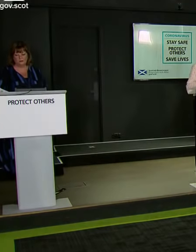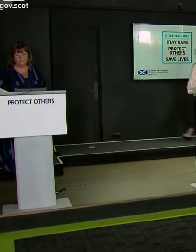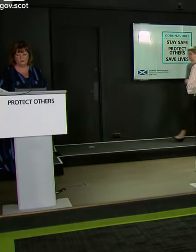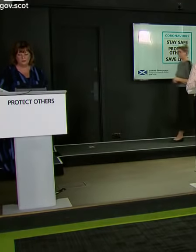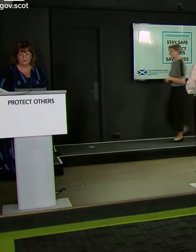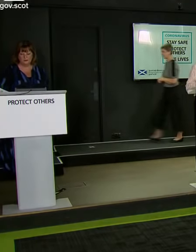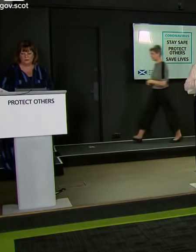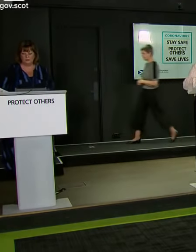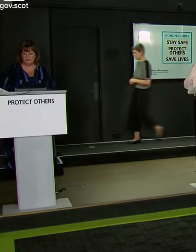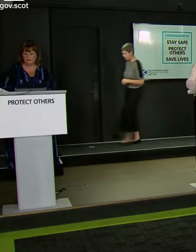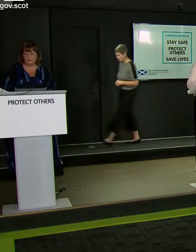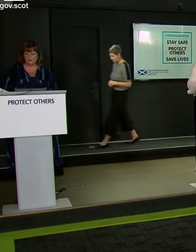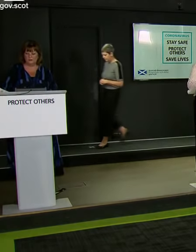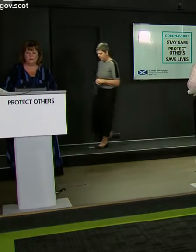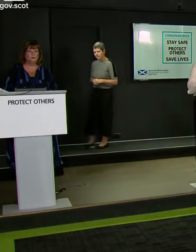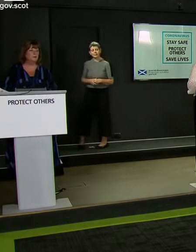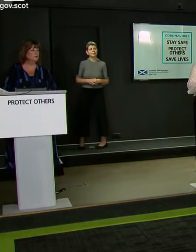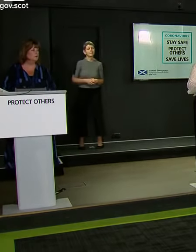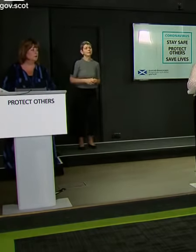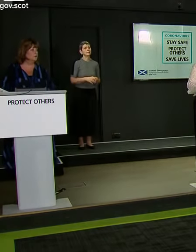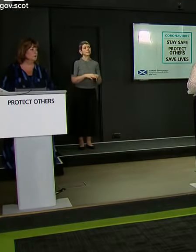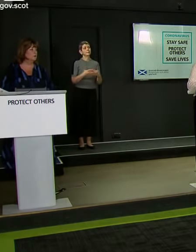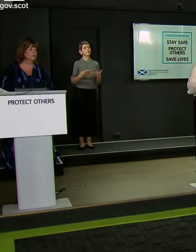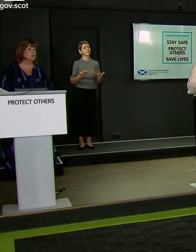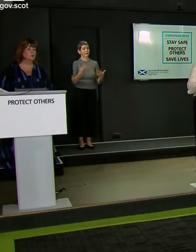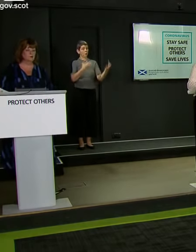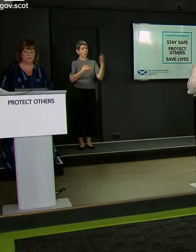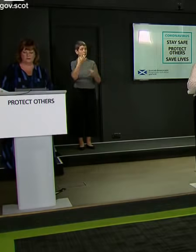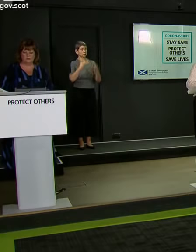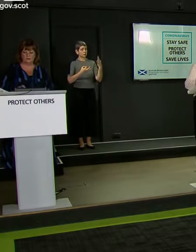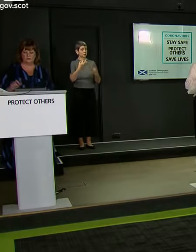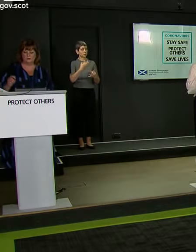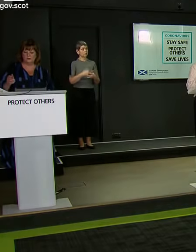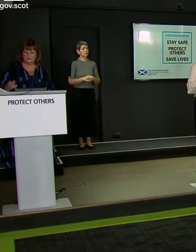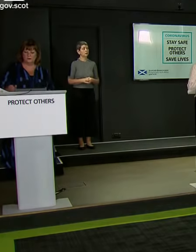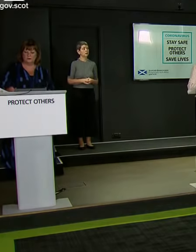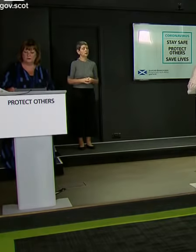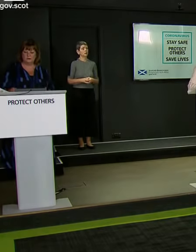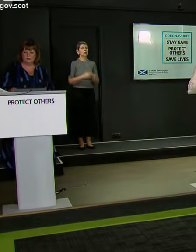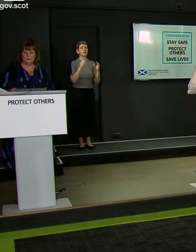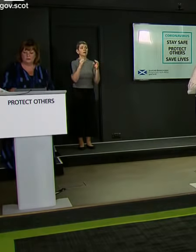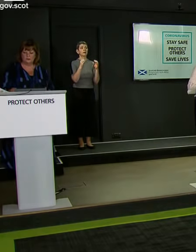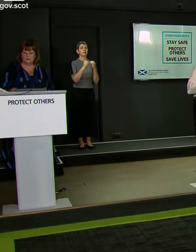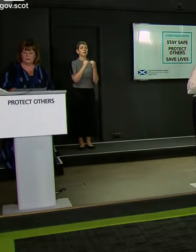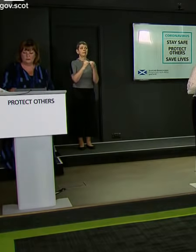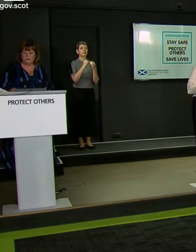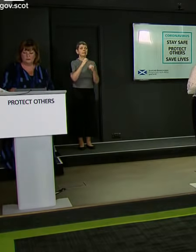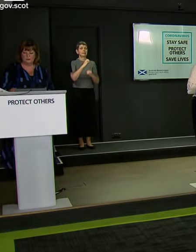I'll move to questions now. The first question today is Jamie McIver from BBC Scotland.